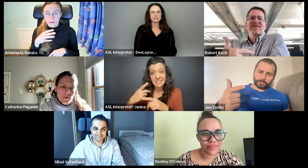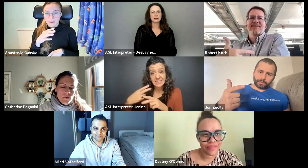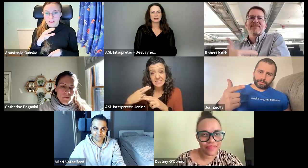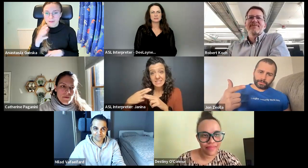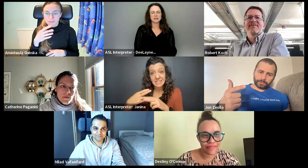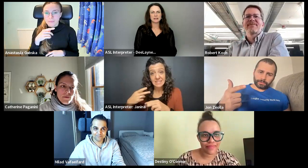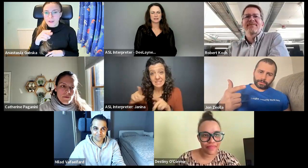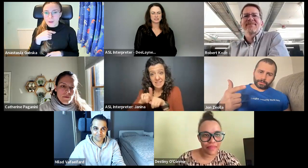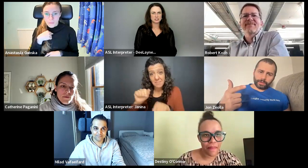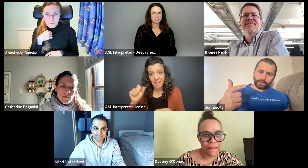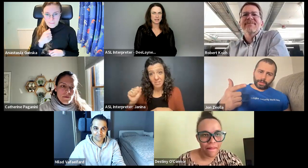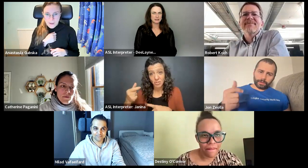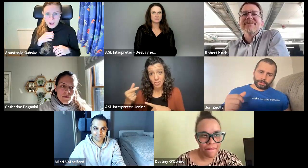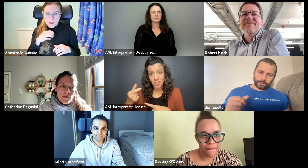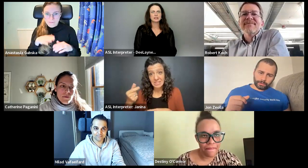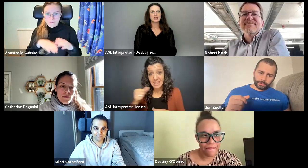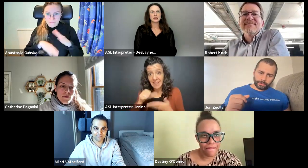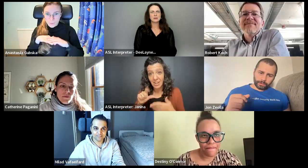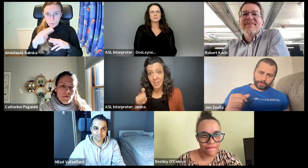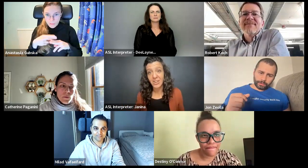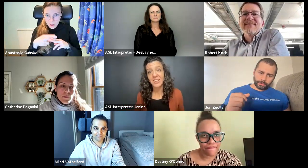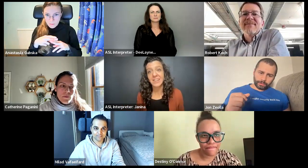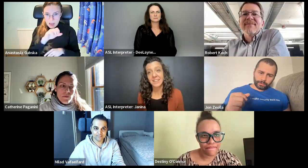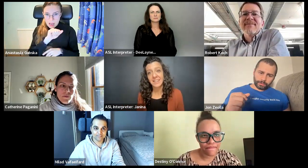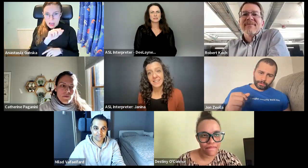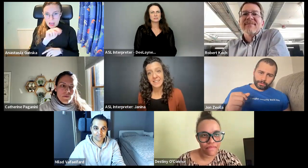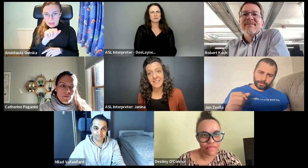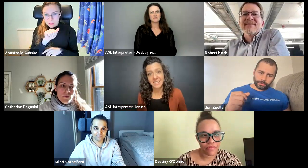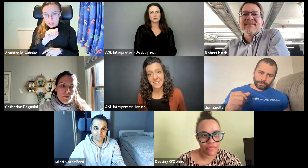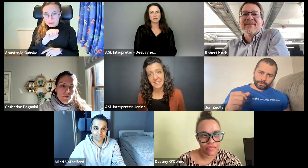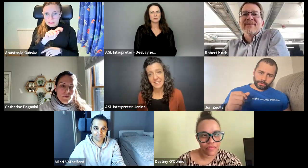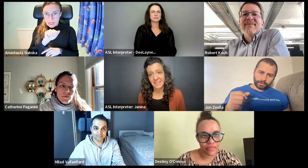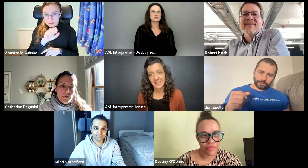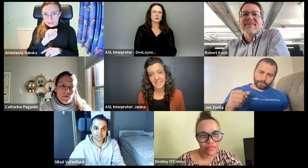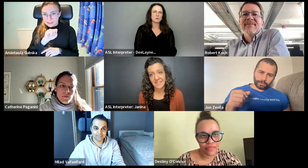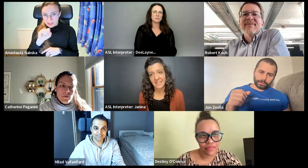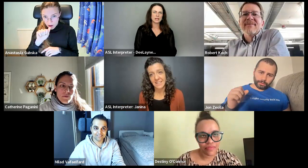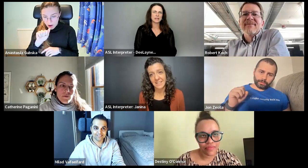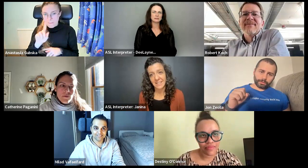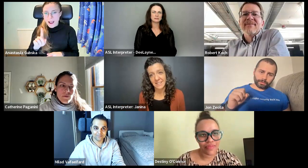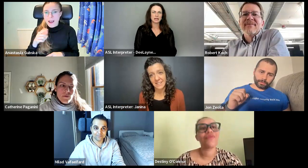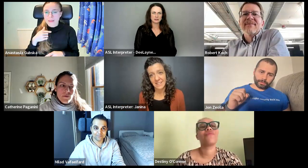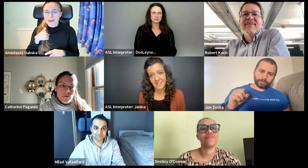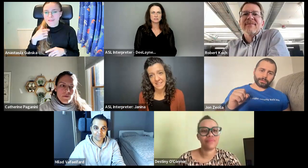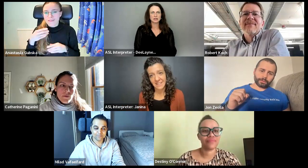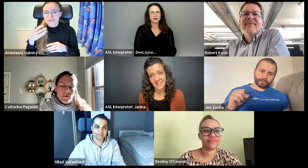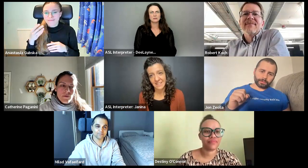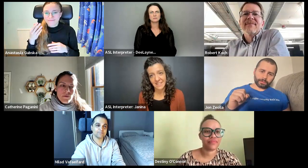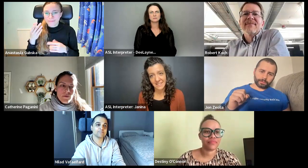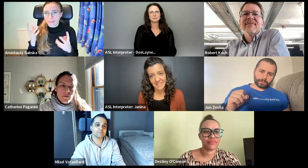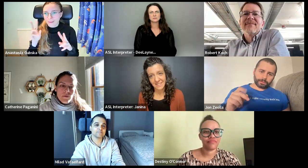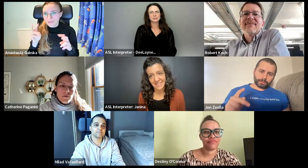is my name sign. Anastasia saying, um, because my full name is so many letters.